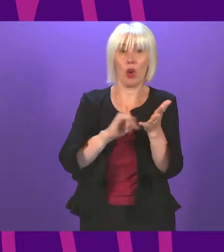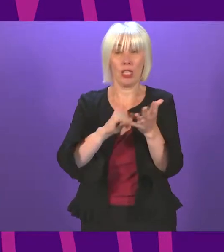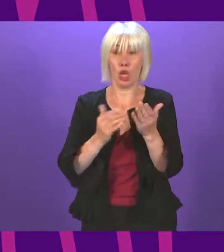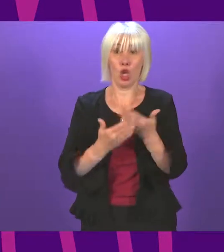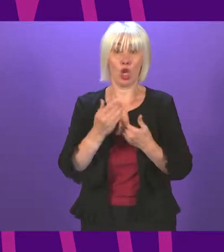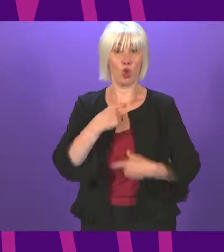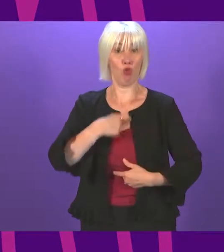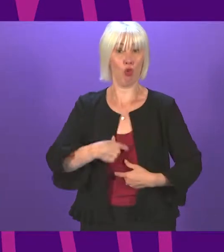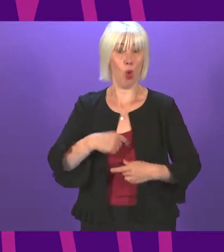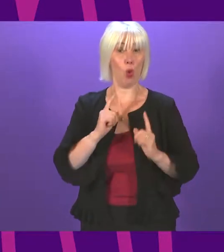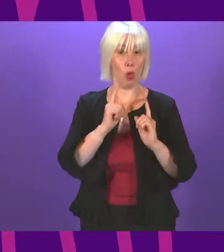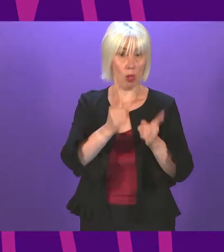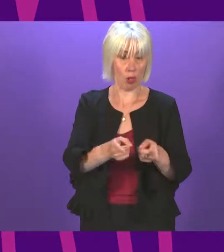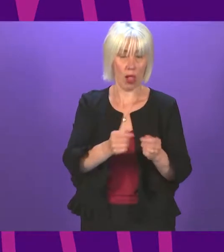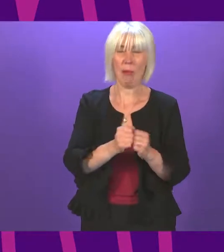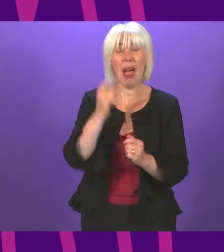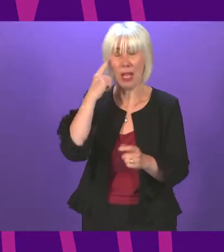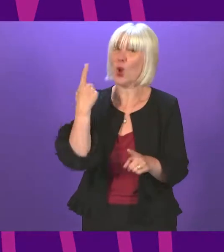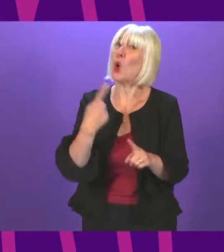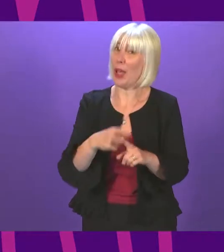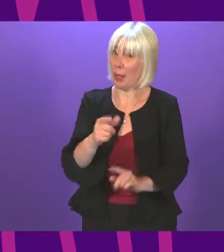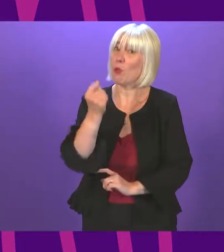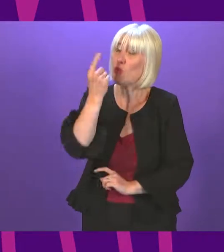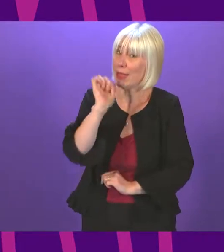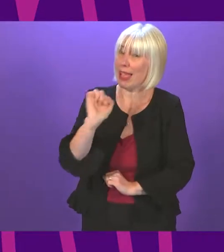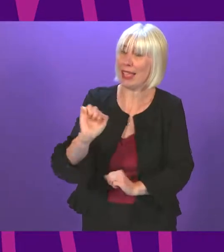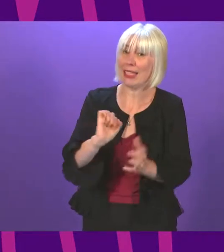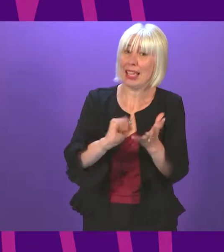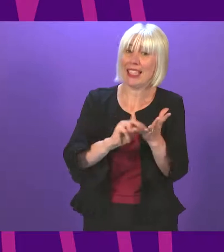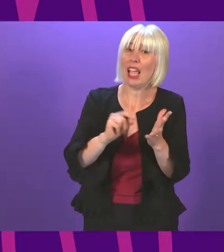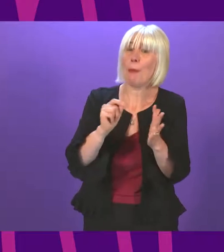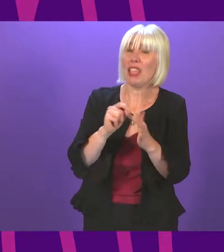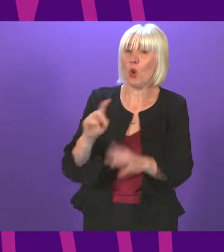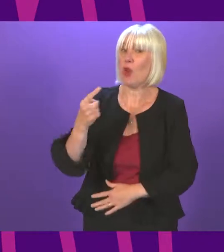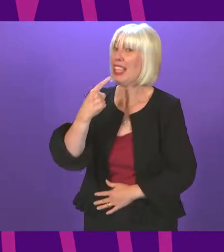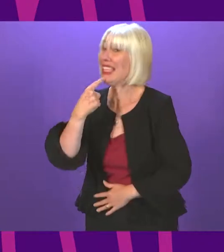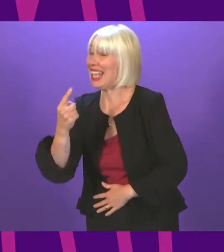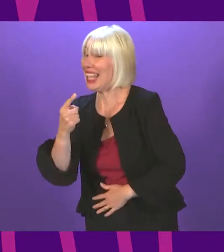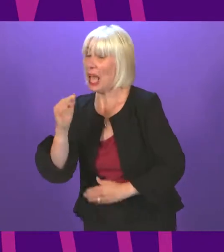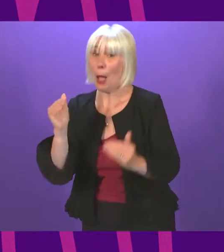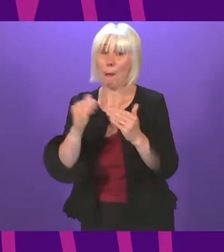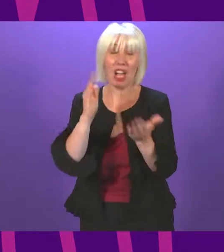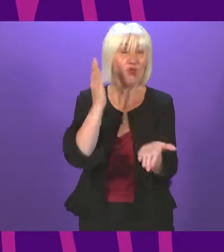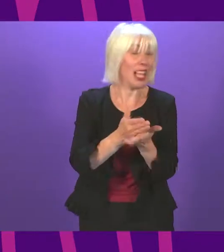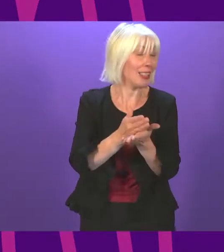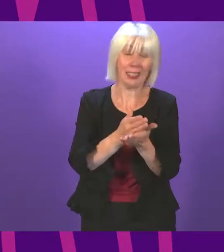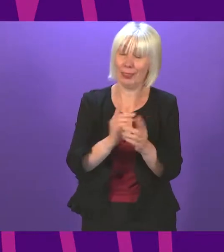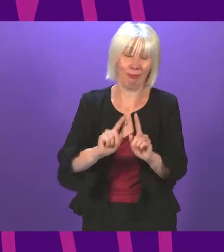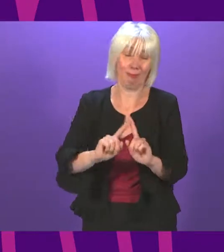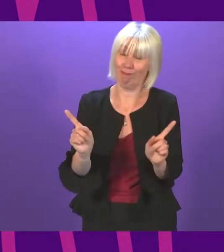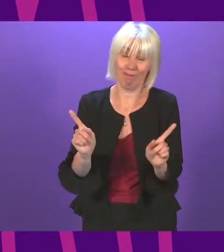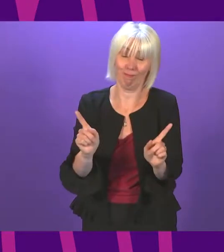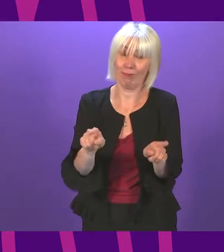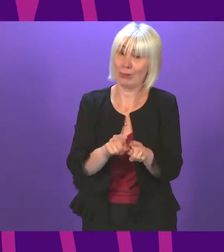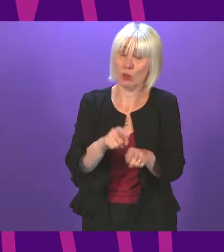But I fear that they will very quickly realise that the SNP's rhetoric does not match reality. I think they'll also very quickly realise